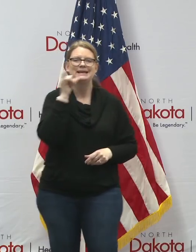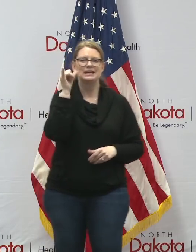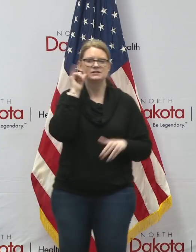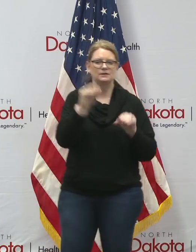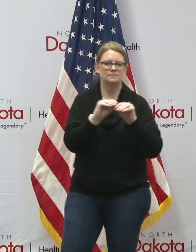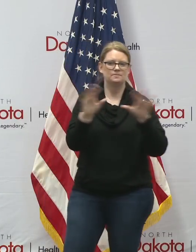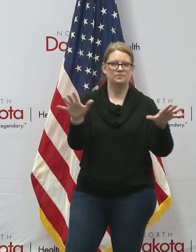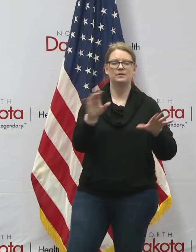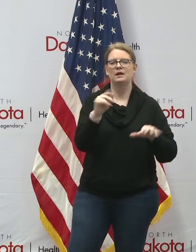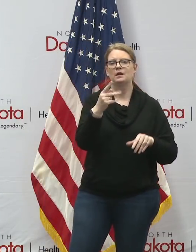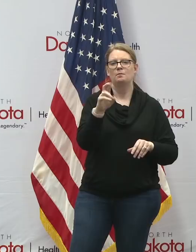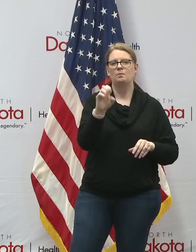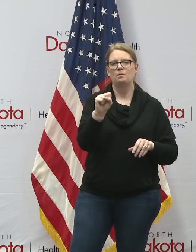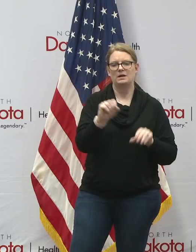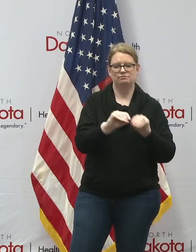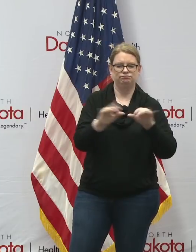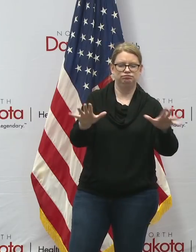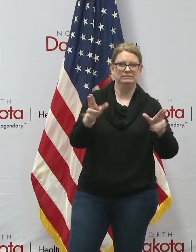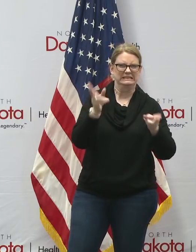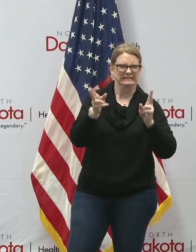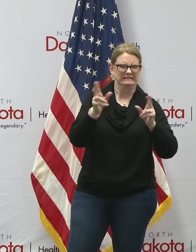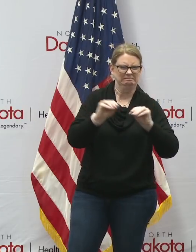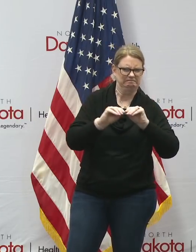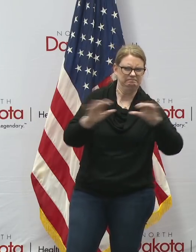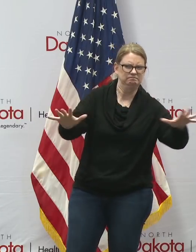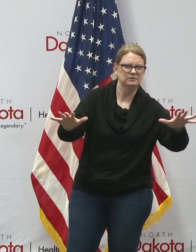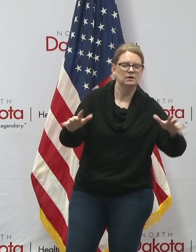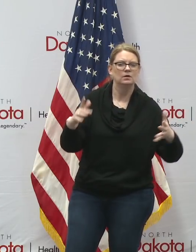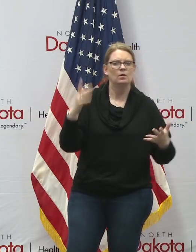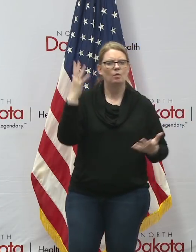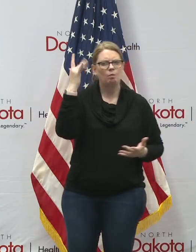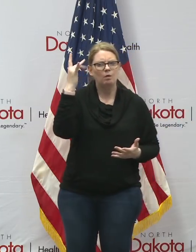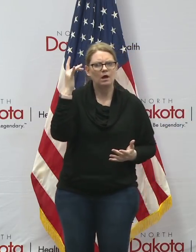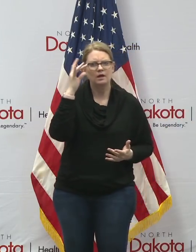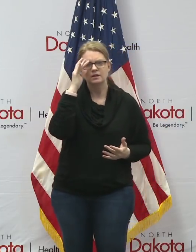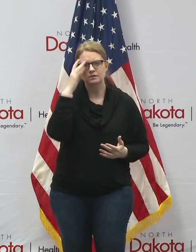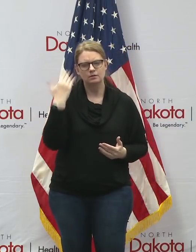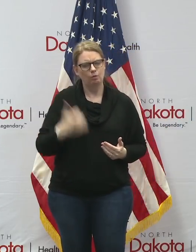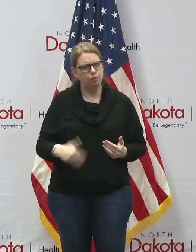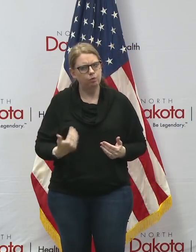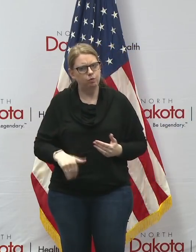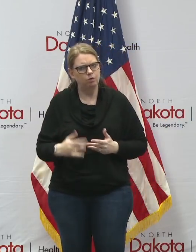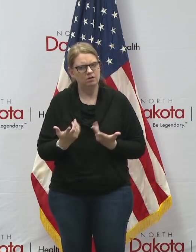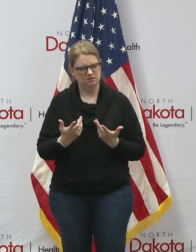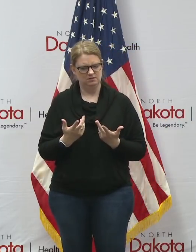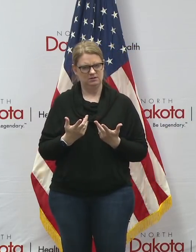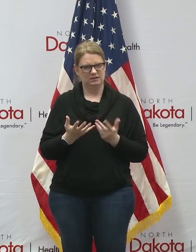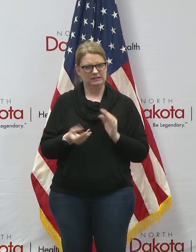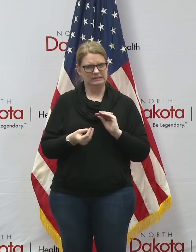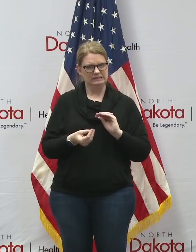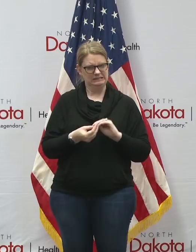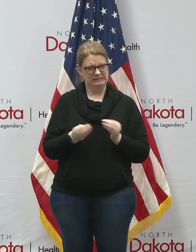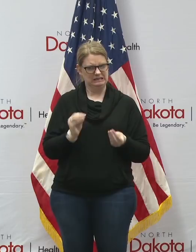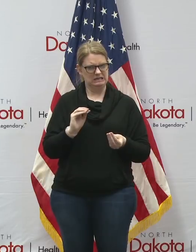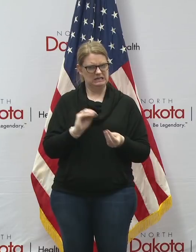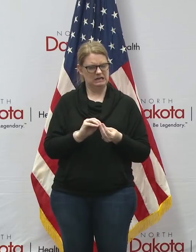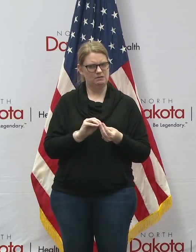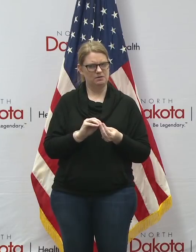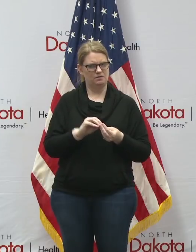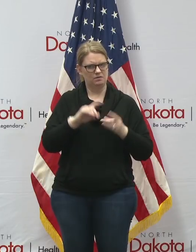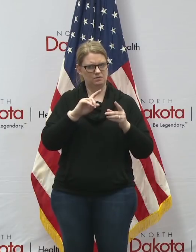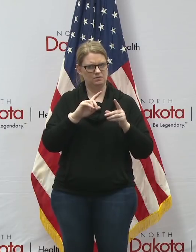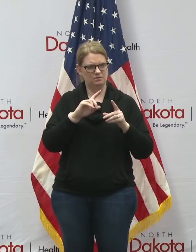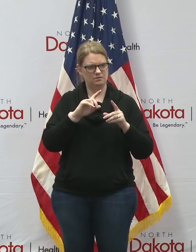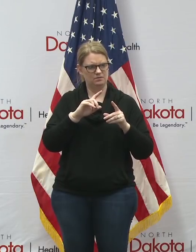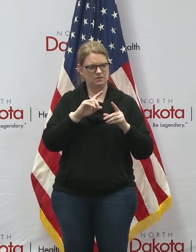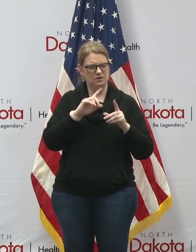an immediate and uh urgent press release because we're seeing a incredible increase in the number of uh reports